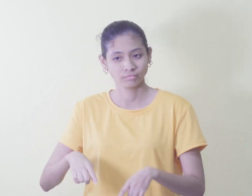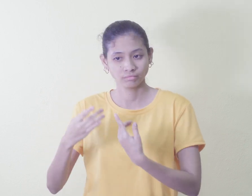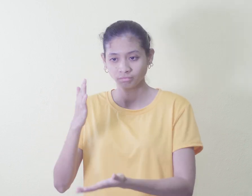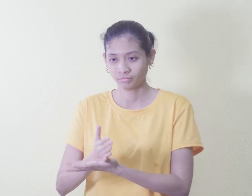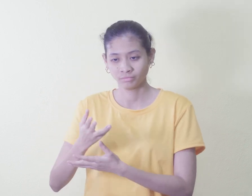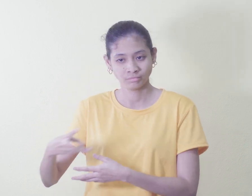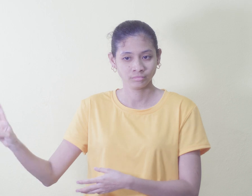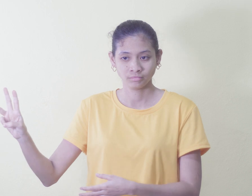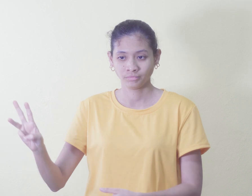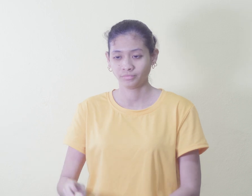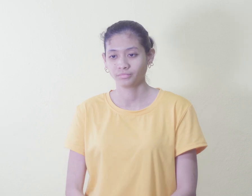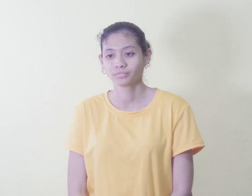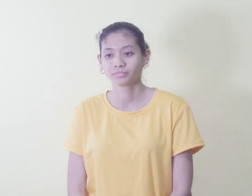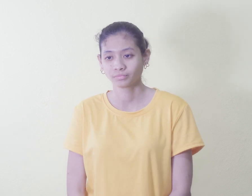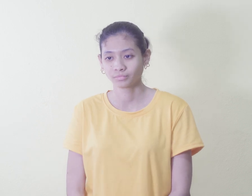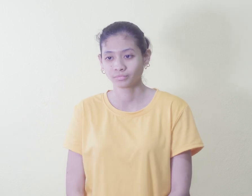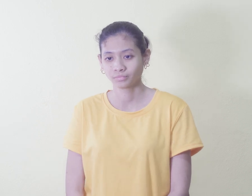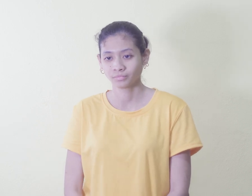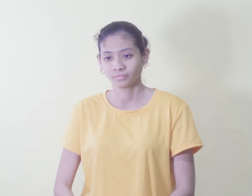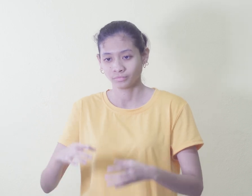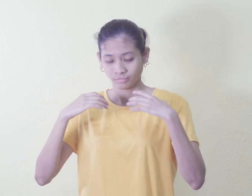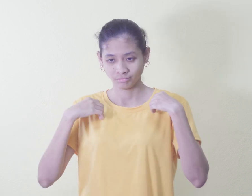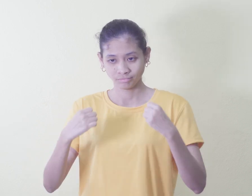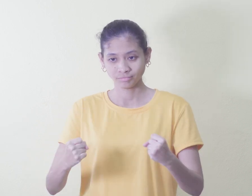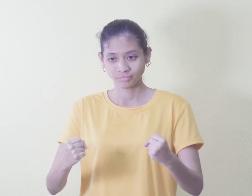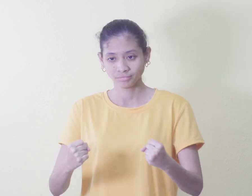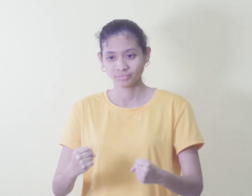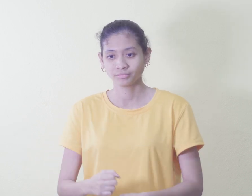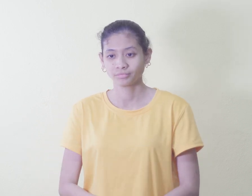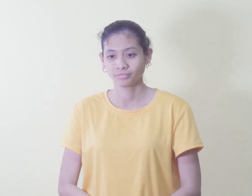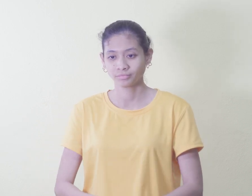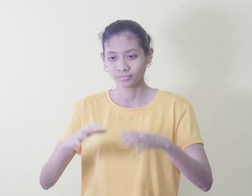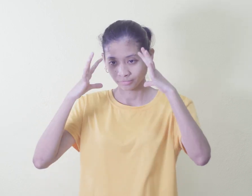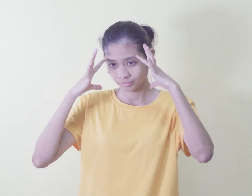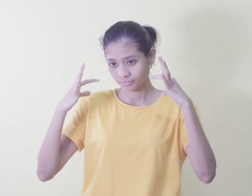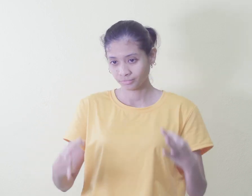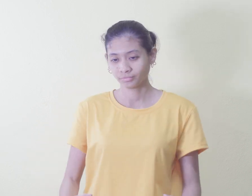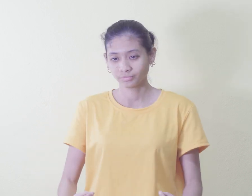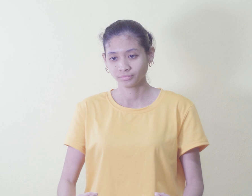gonna stop. No way. Resilience. Decision.